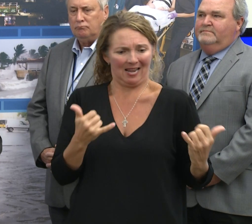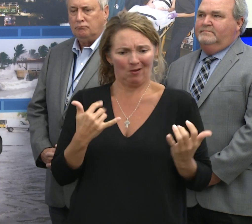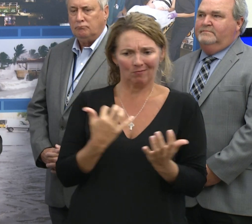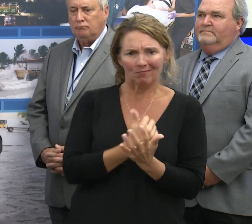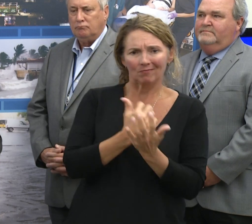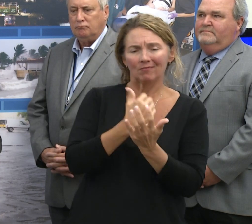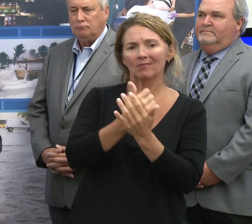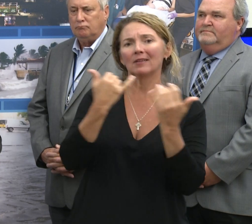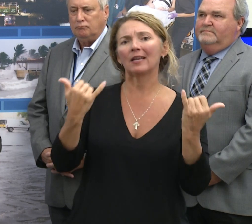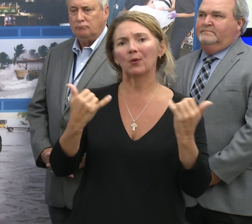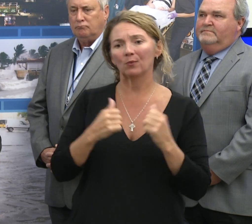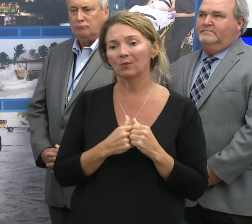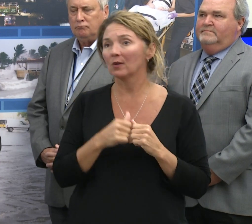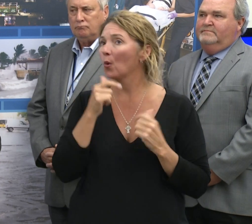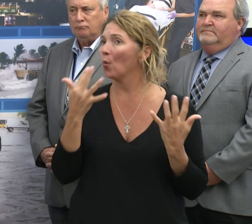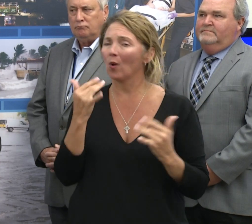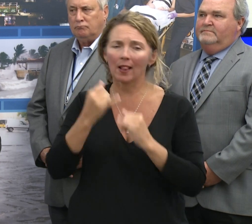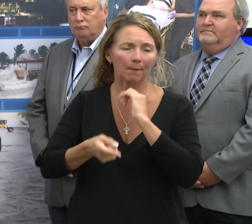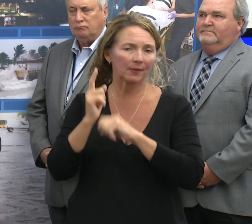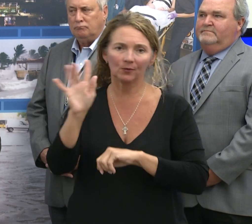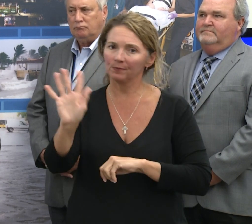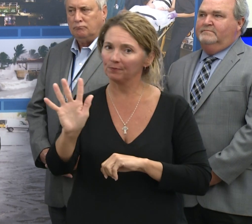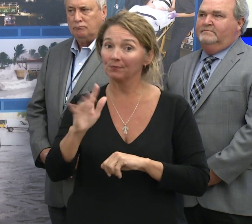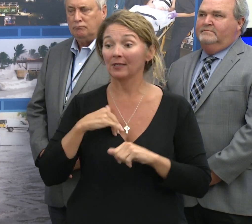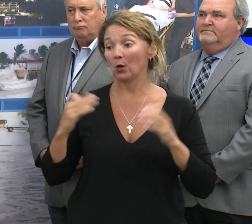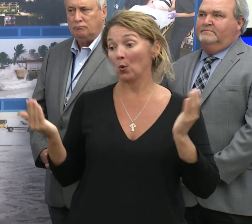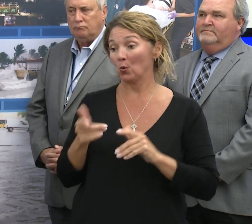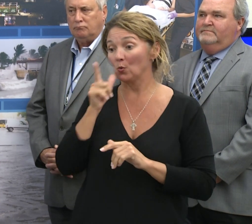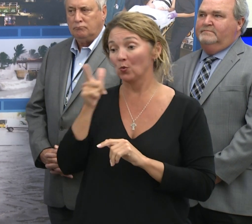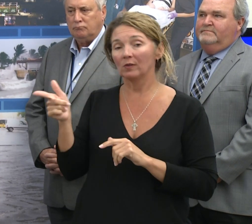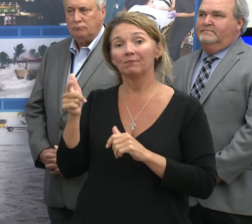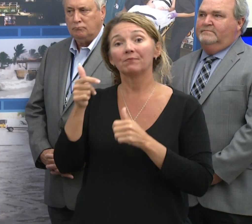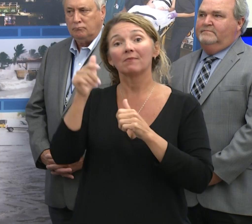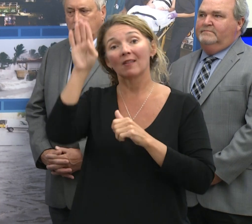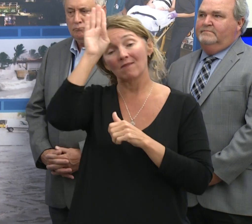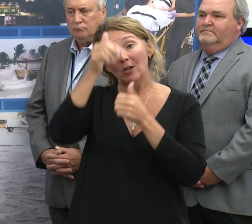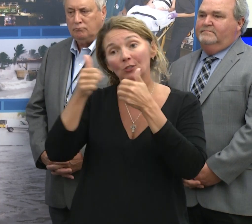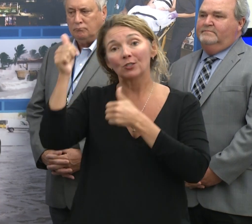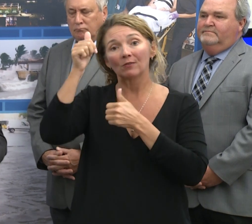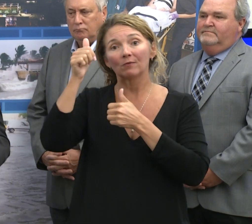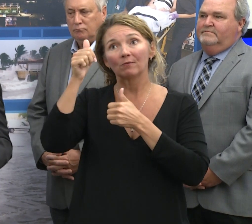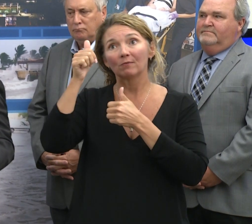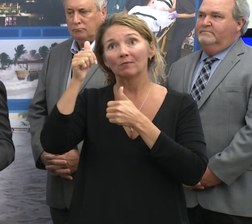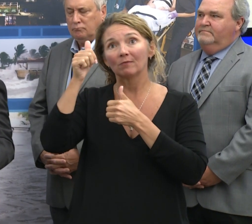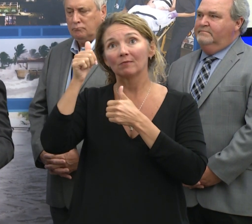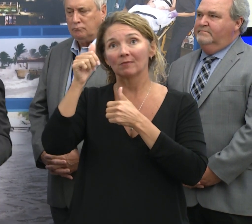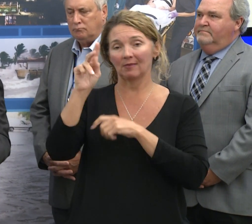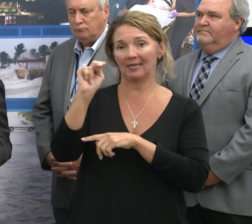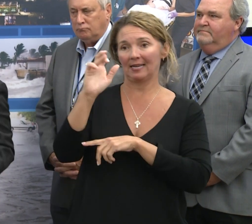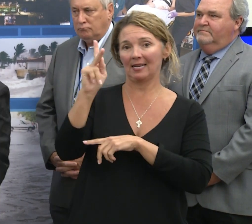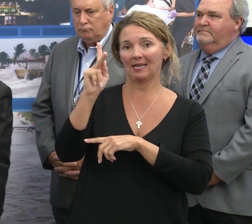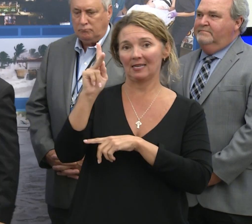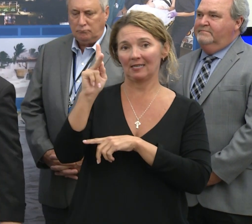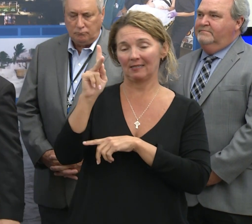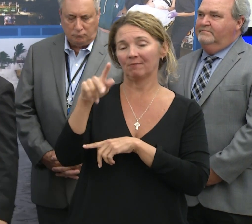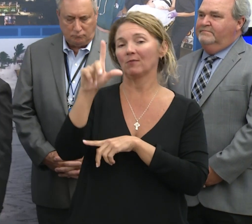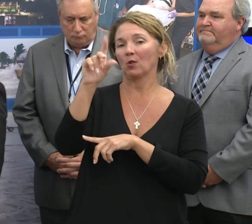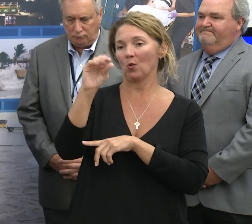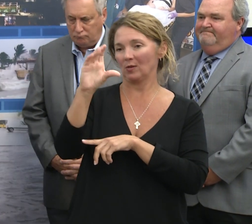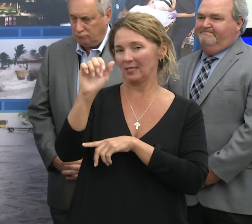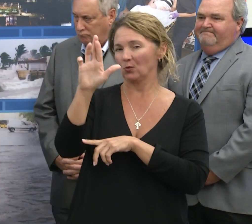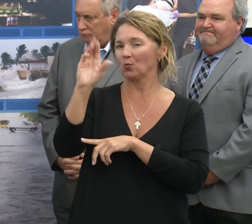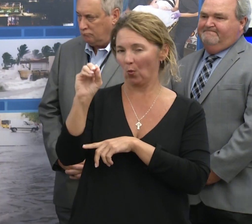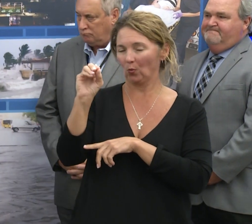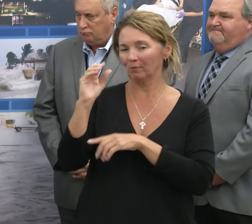now. Uh, don't wait. Let me introduce, uh, chief Brian Dugan or Nick, Nick. think you're up chief fire chief, Nicholas